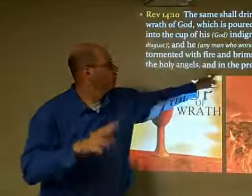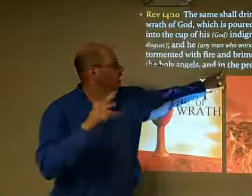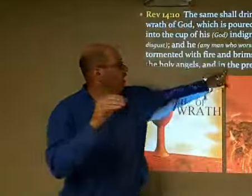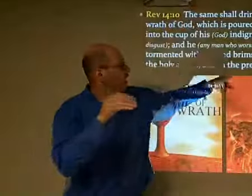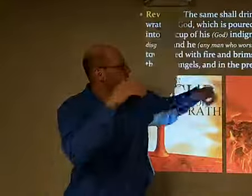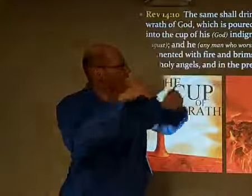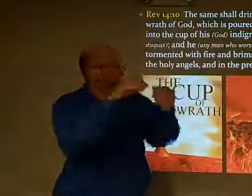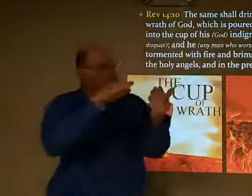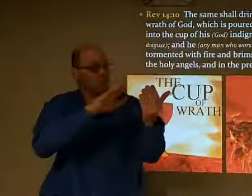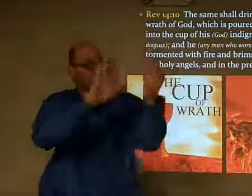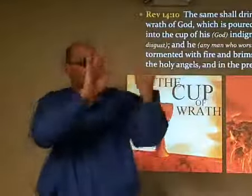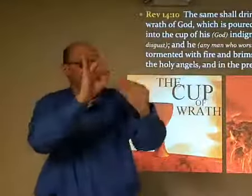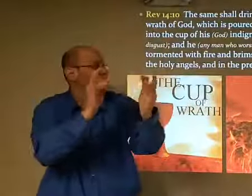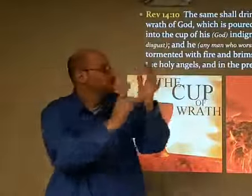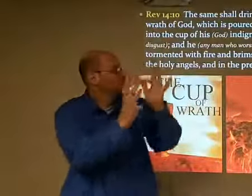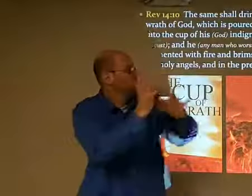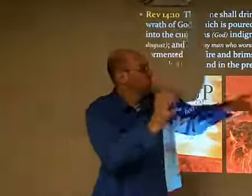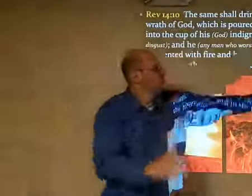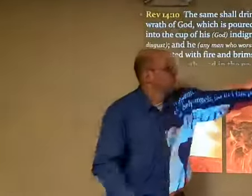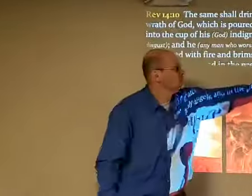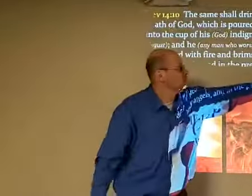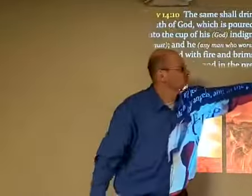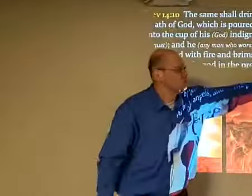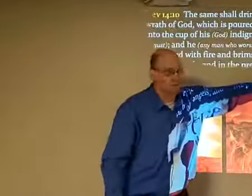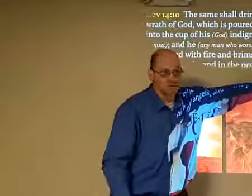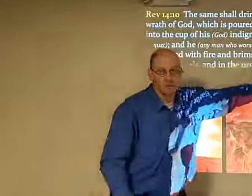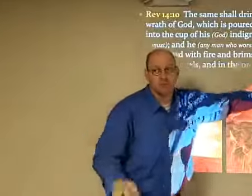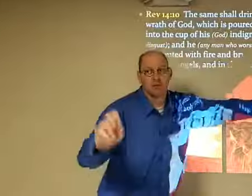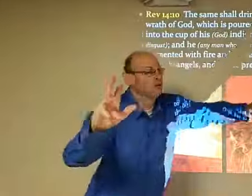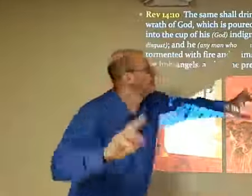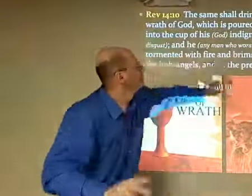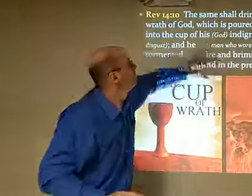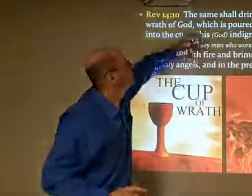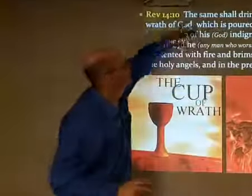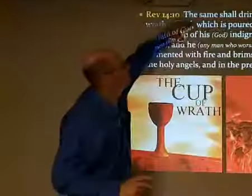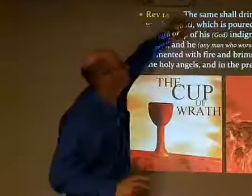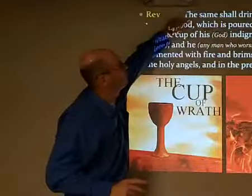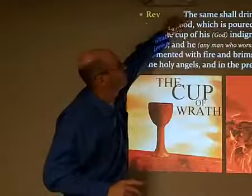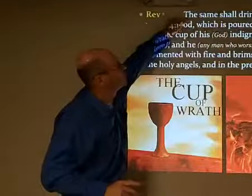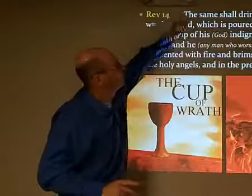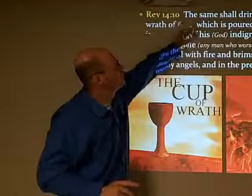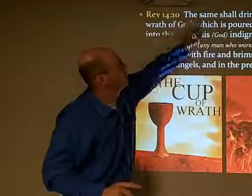So, it's God's wrath being poured out, mixed with his extreme anger.